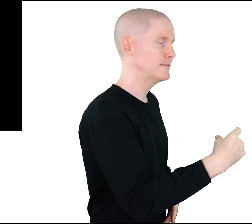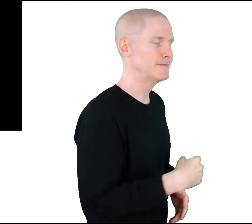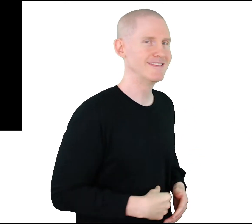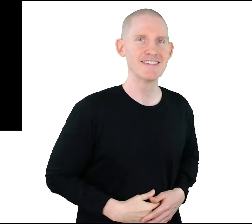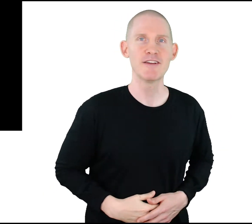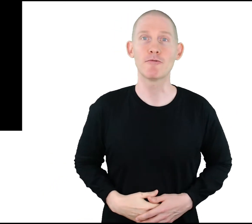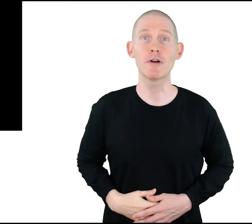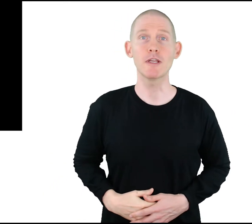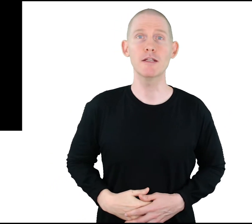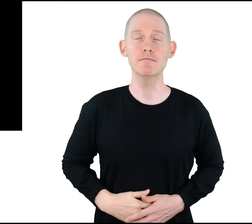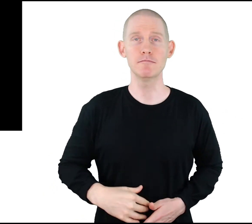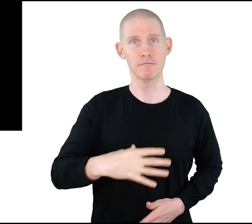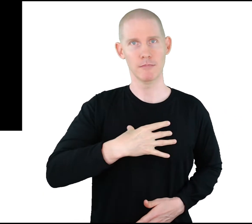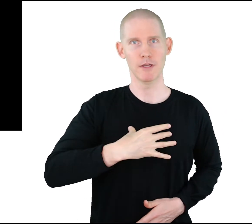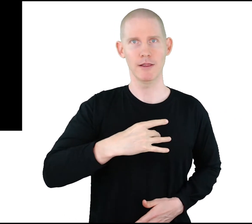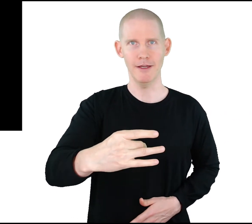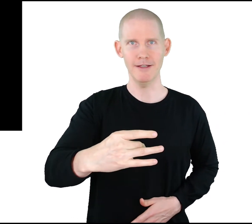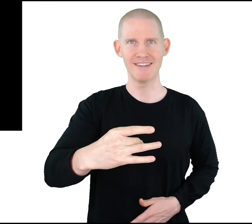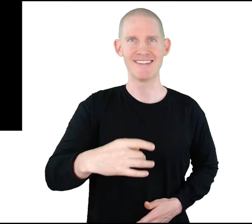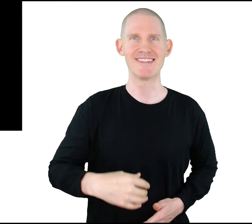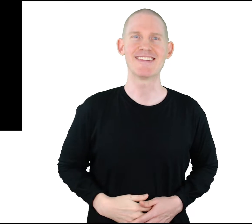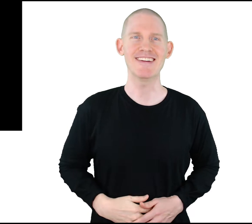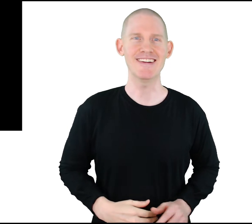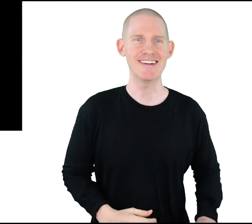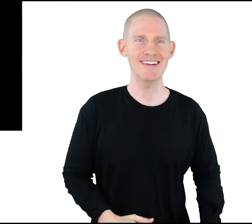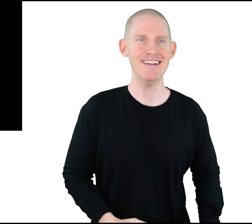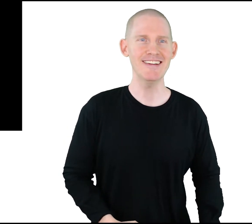Like. Front again. Like. Uh-huh.